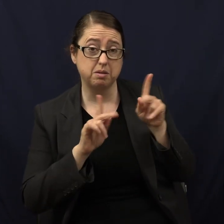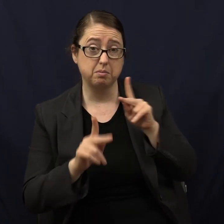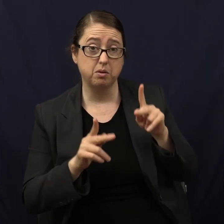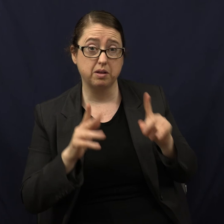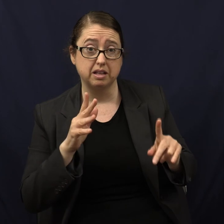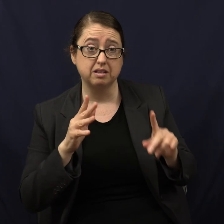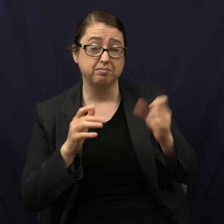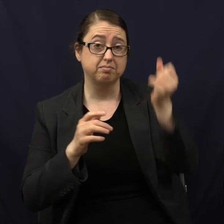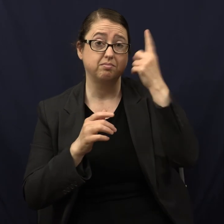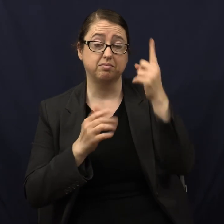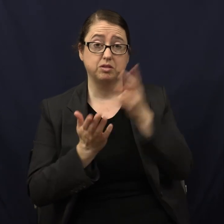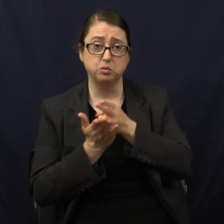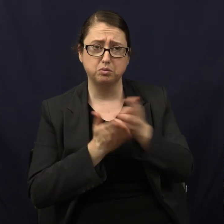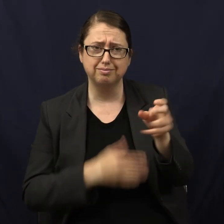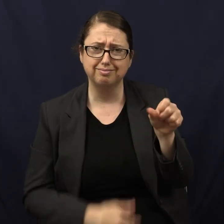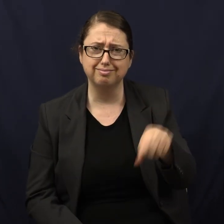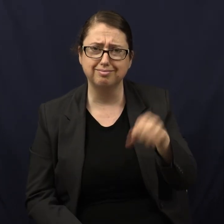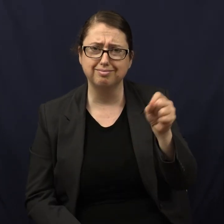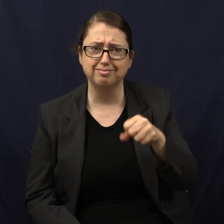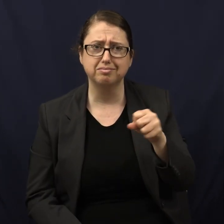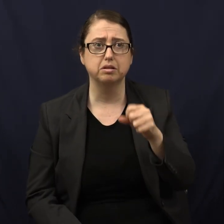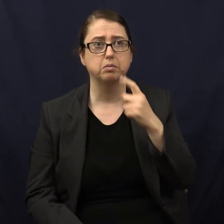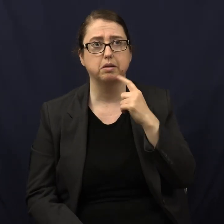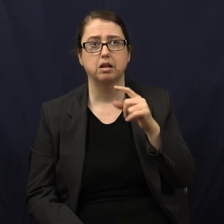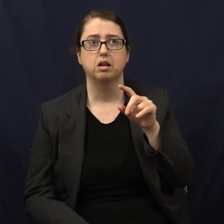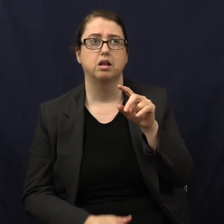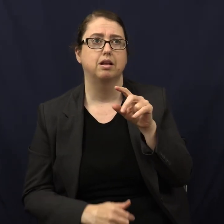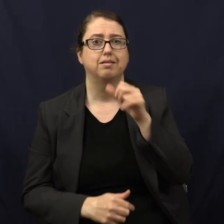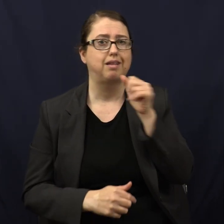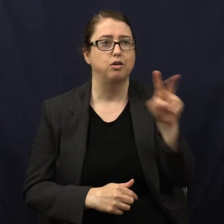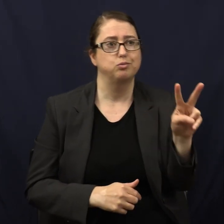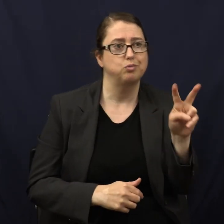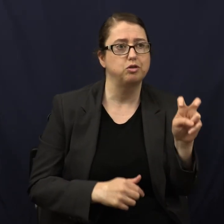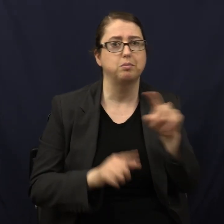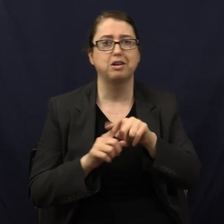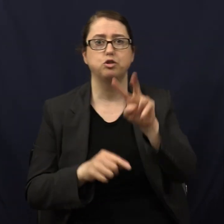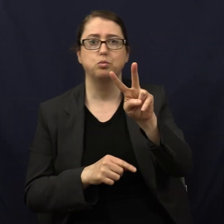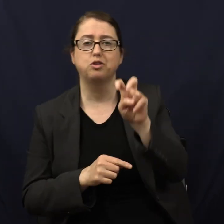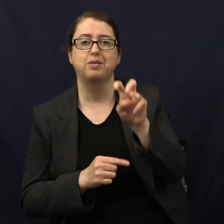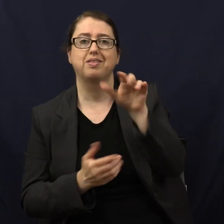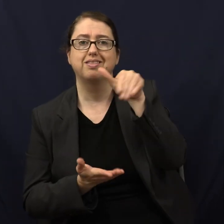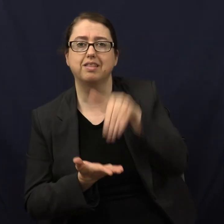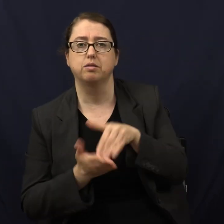Yes. Are you kidding me? There would be 200 people. There'd be 200,000 people here.